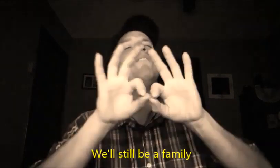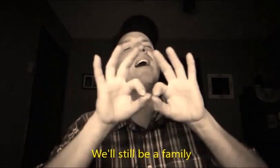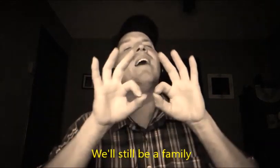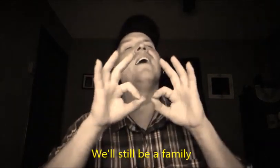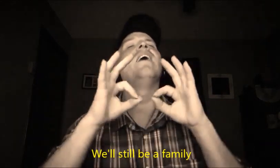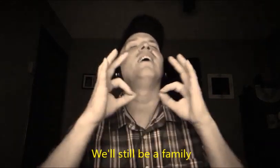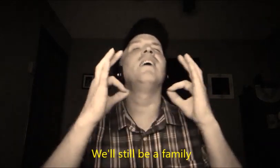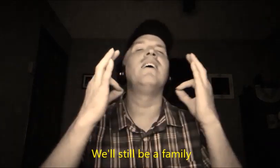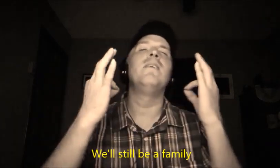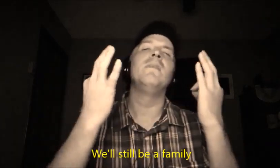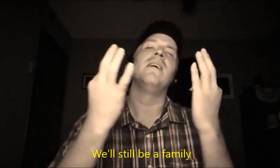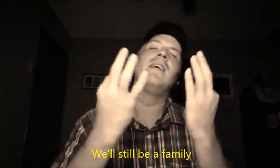family